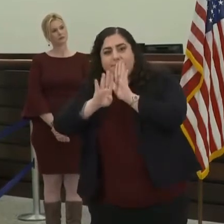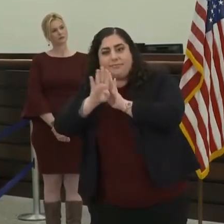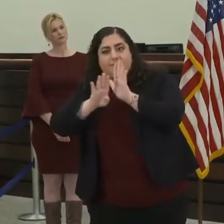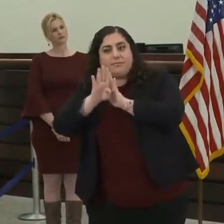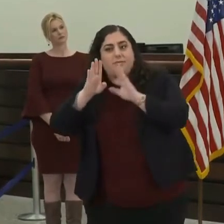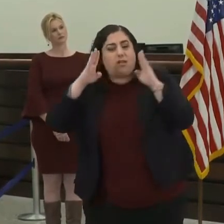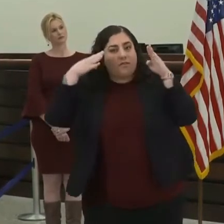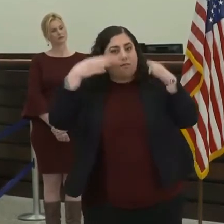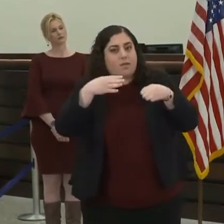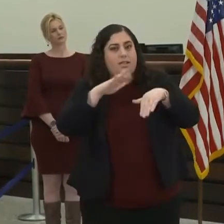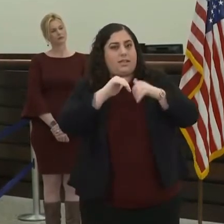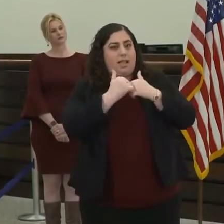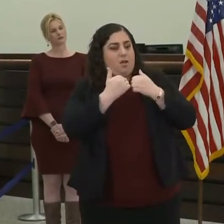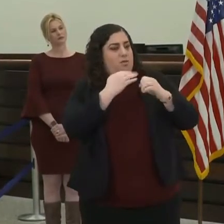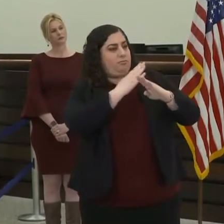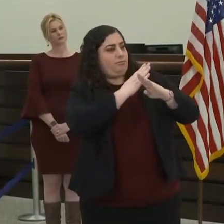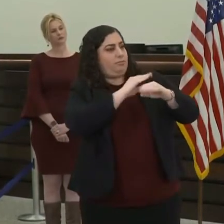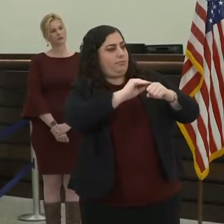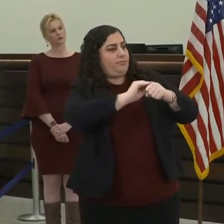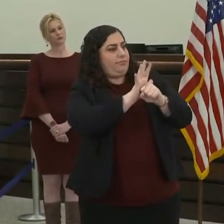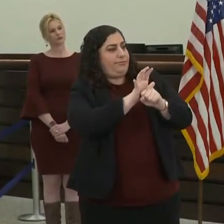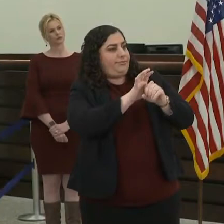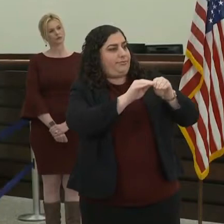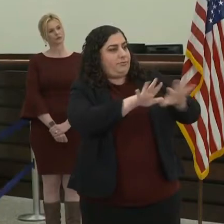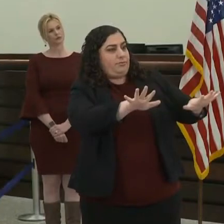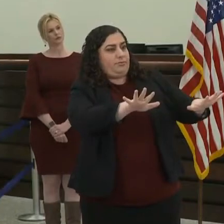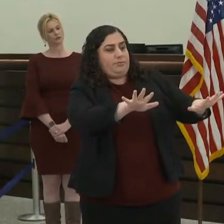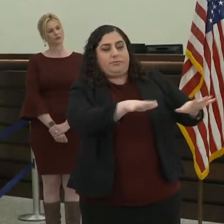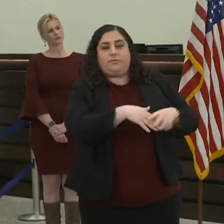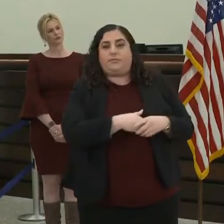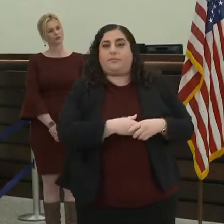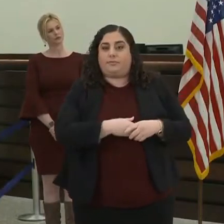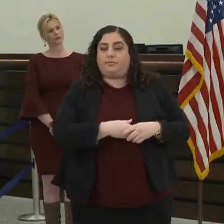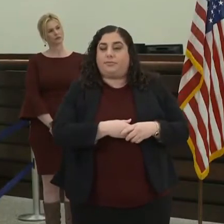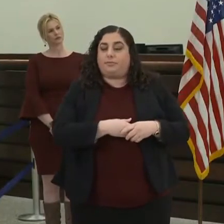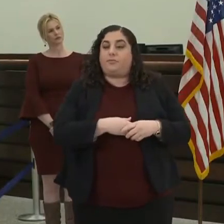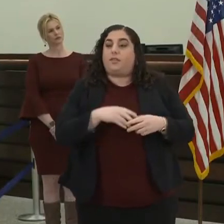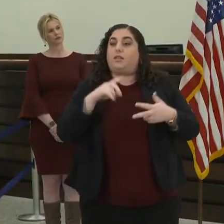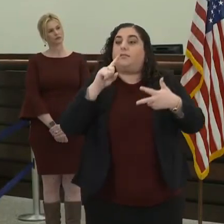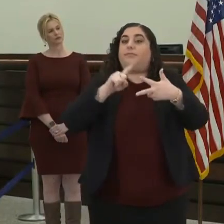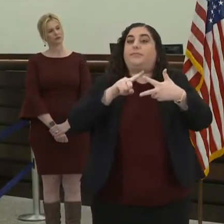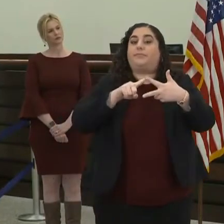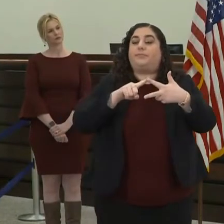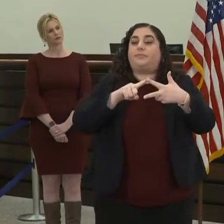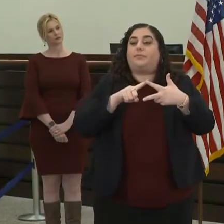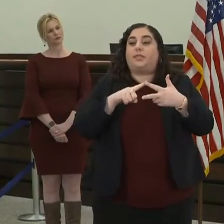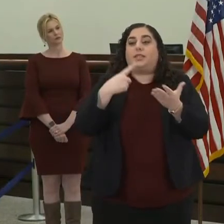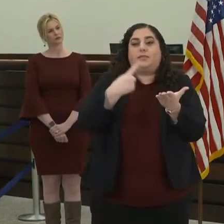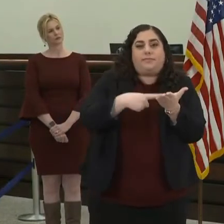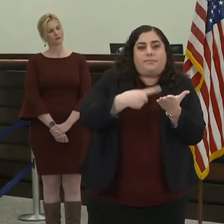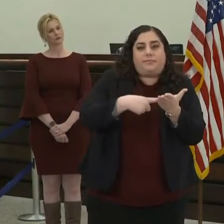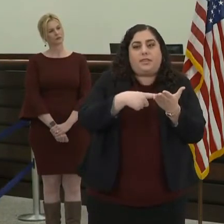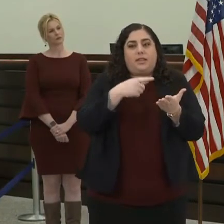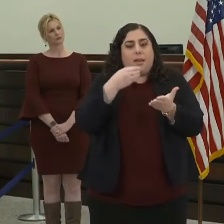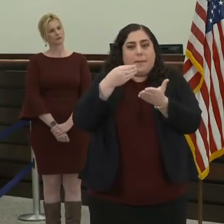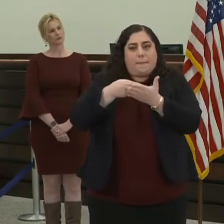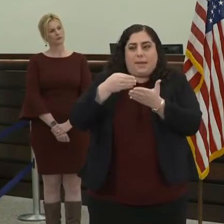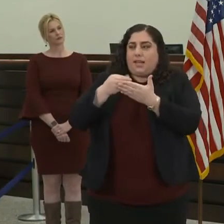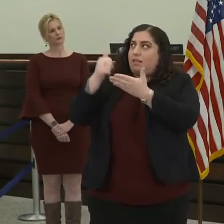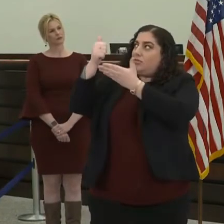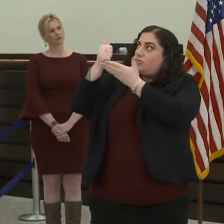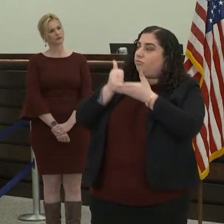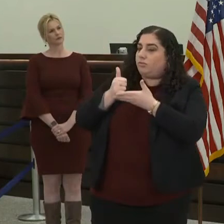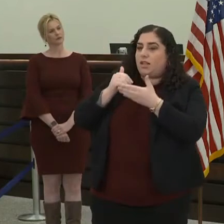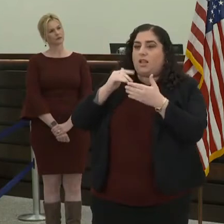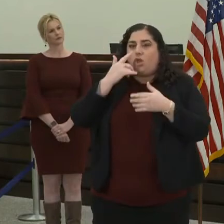COVID-19. Second, I will give an update on our economic relief package, and then third, an update on our public safety